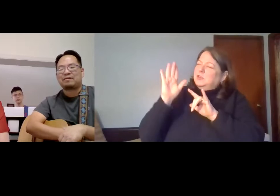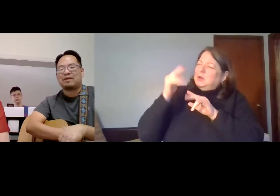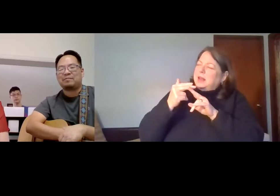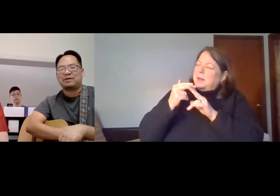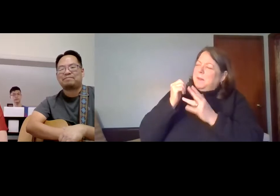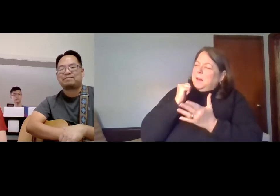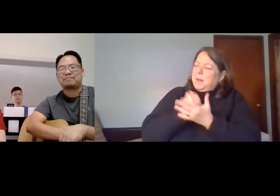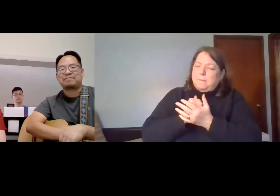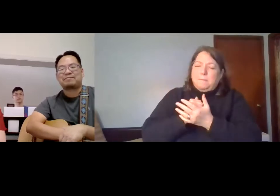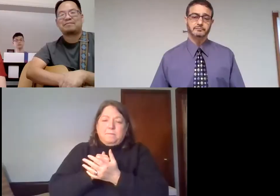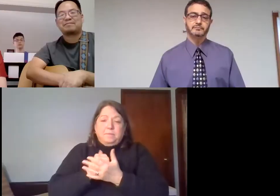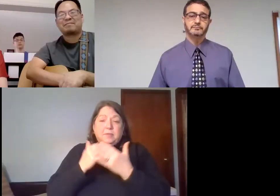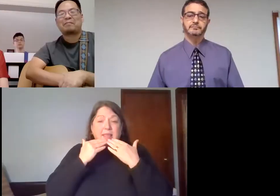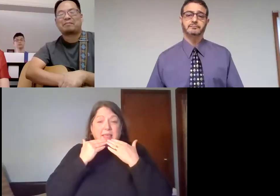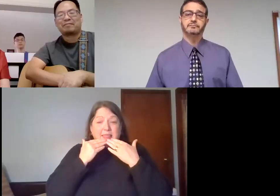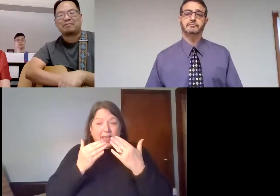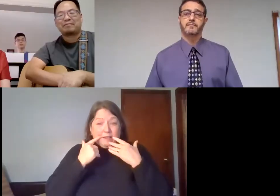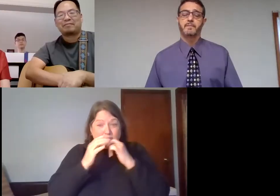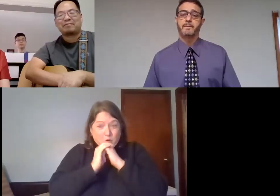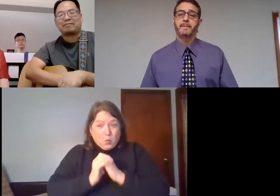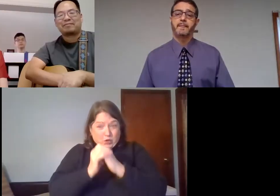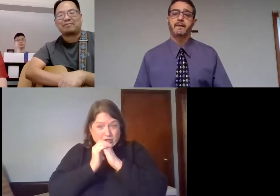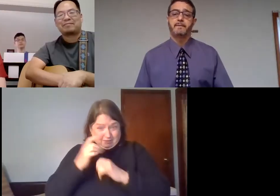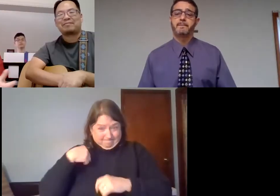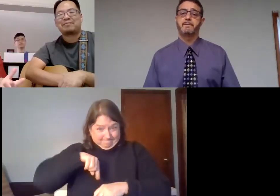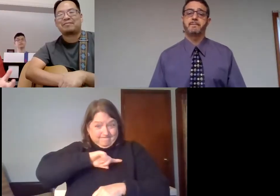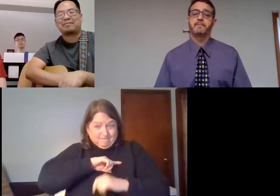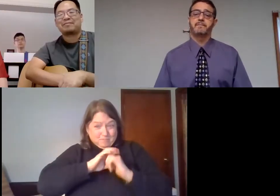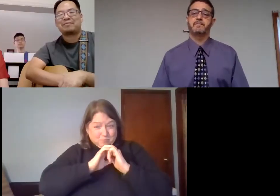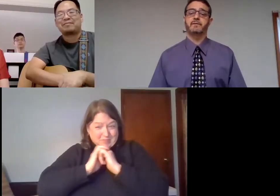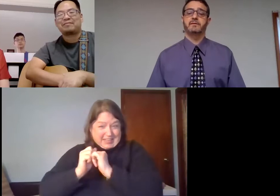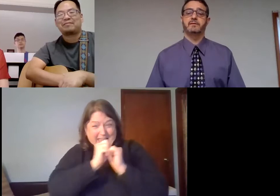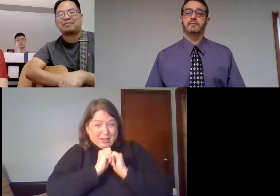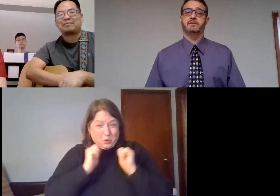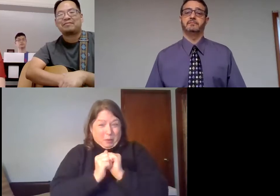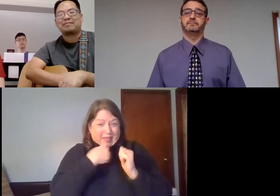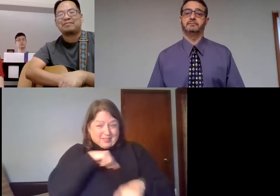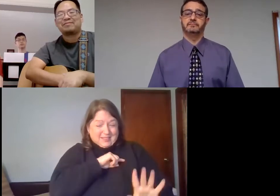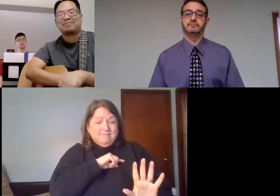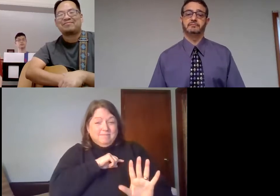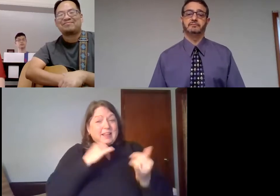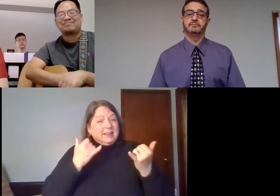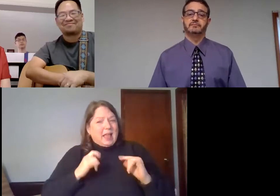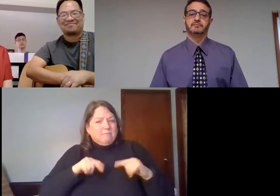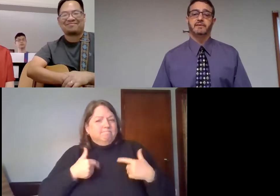Amen. Thank you for joining us in worship this morning. And now we'll turn it over to Pastor Jay.